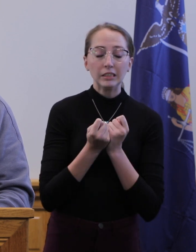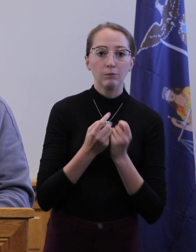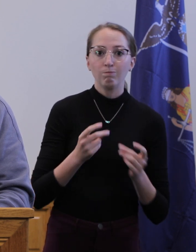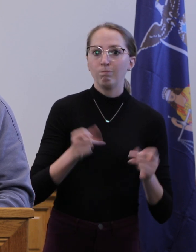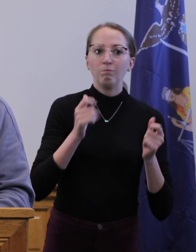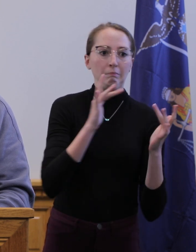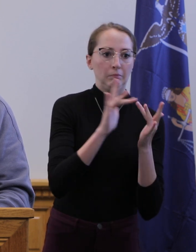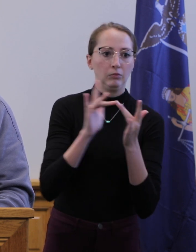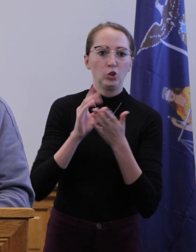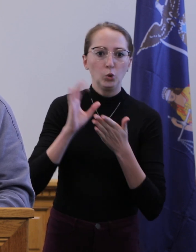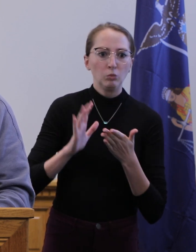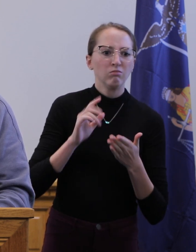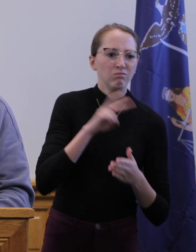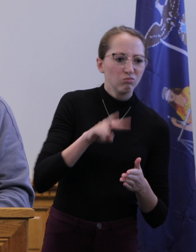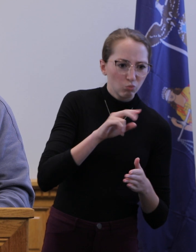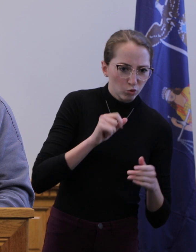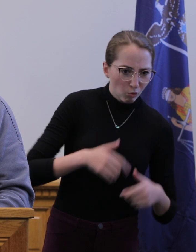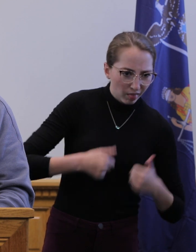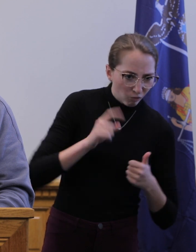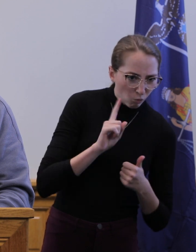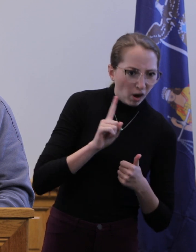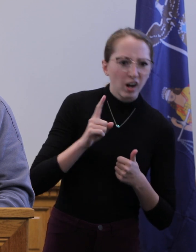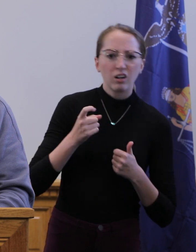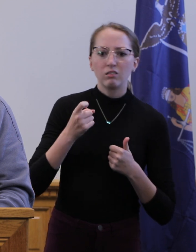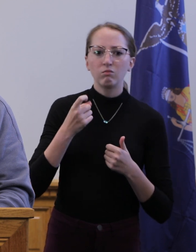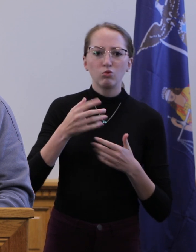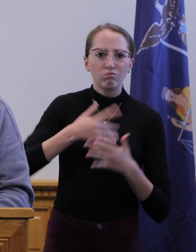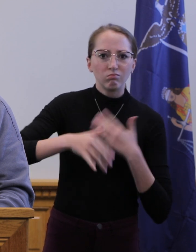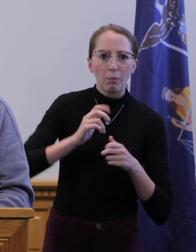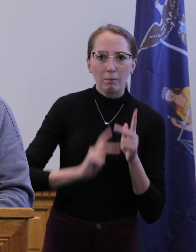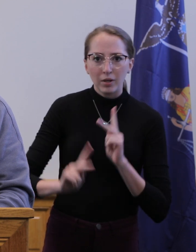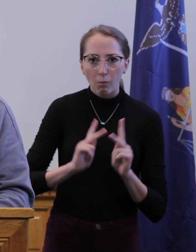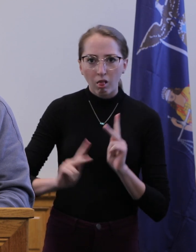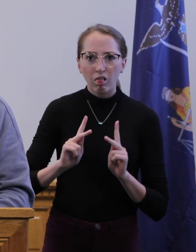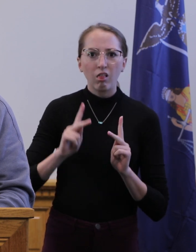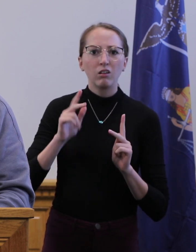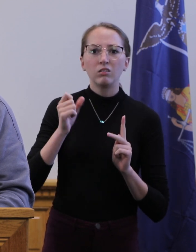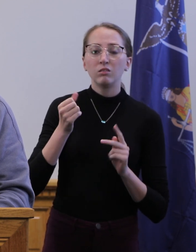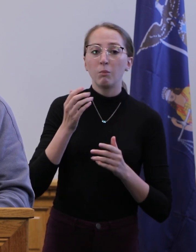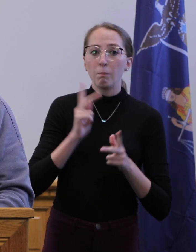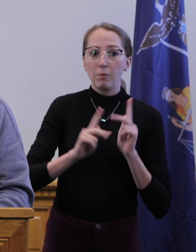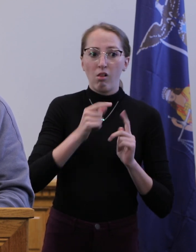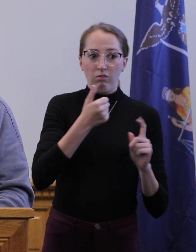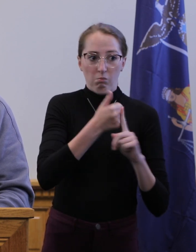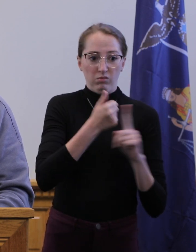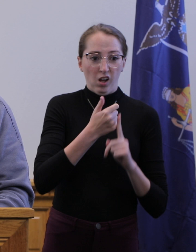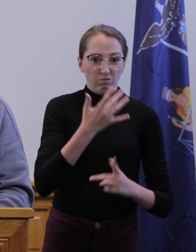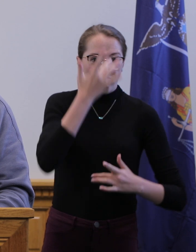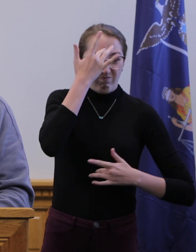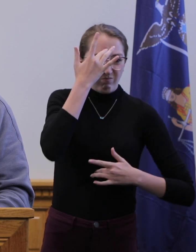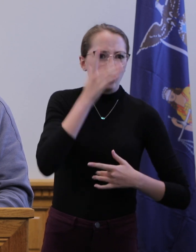the students to find out where they lived, where they had been during the period when they could have been infectious, and who they had been with.